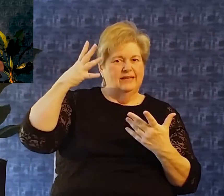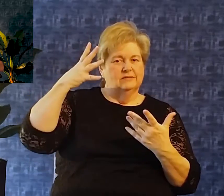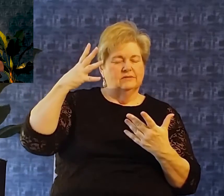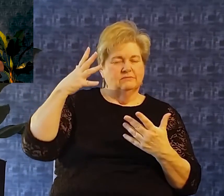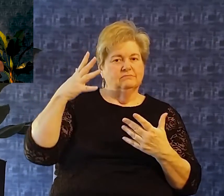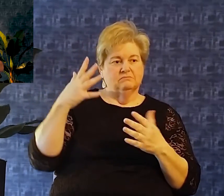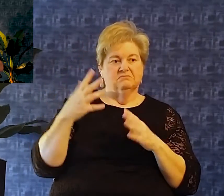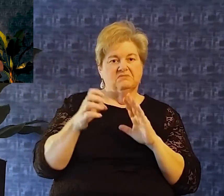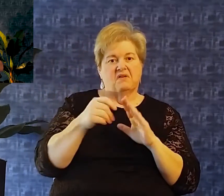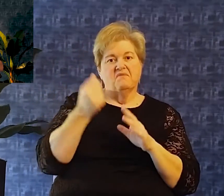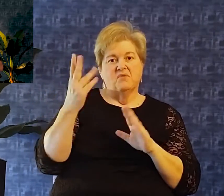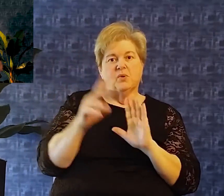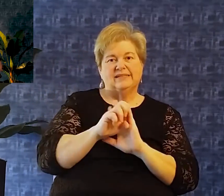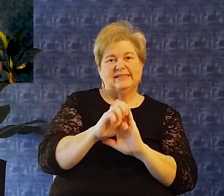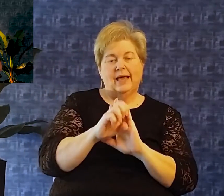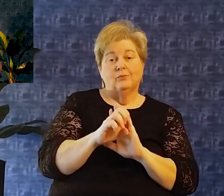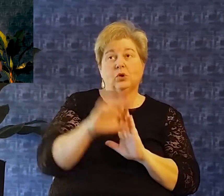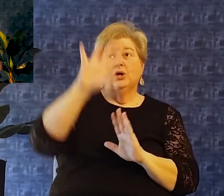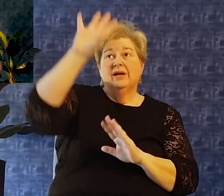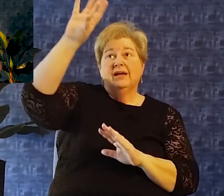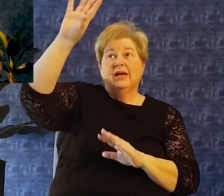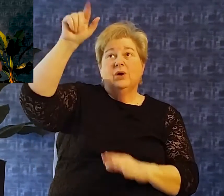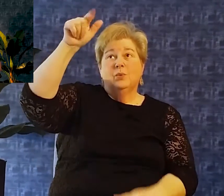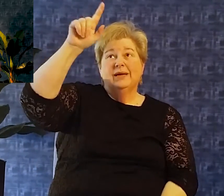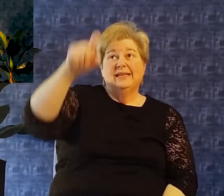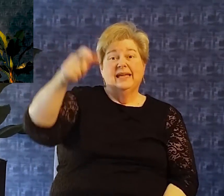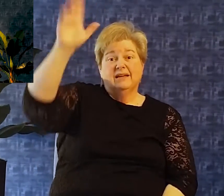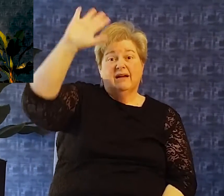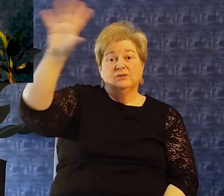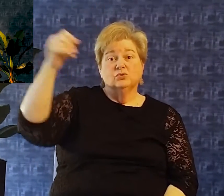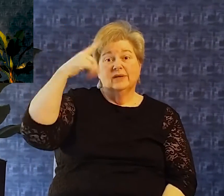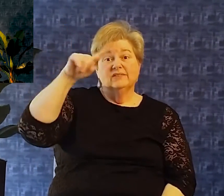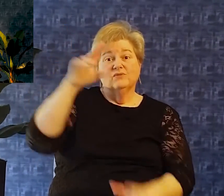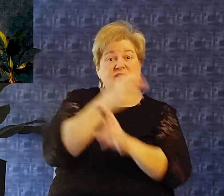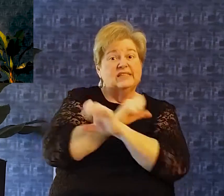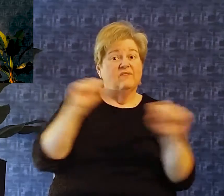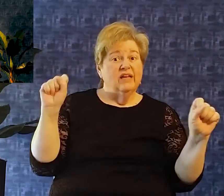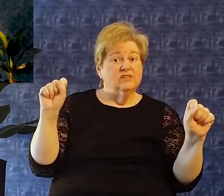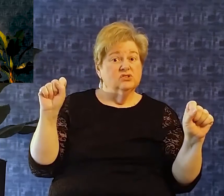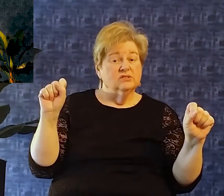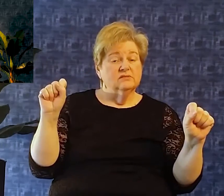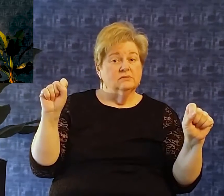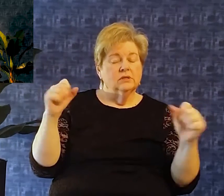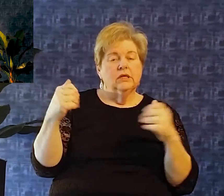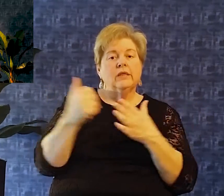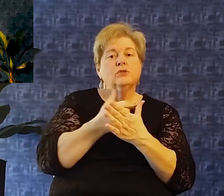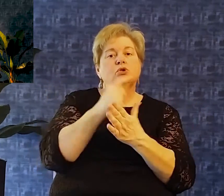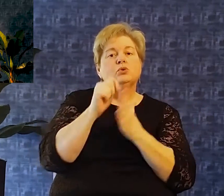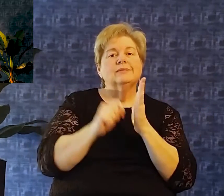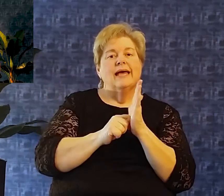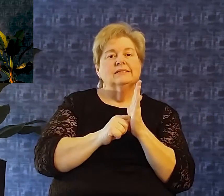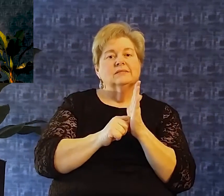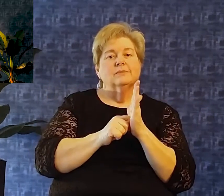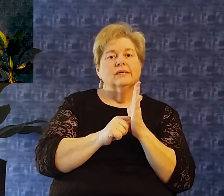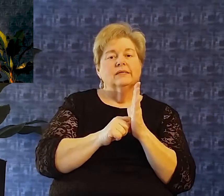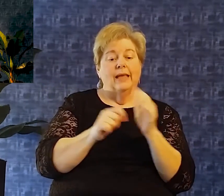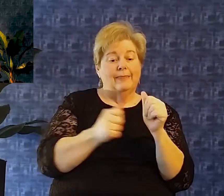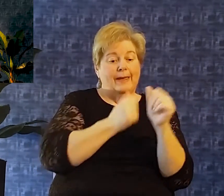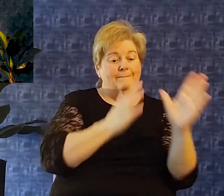In fact in the new testament The apostle paul in ephesians tells us Very bluntly that by but god is